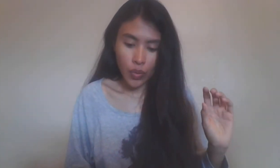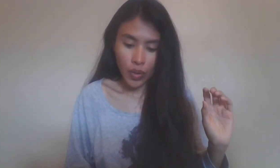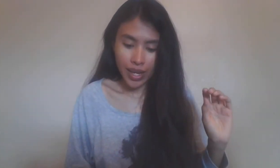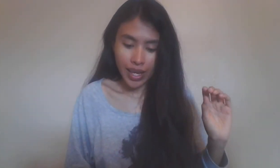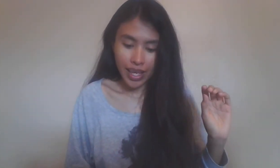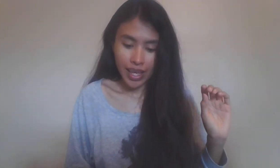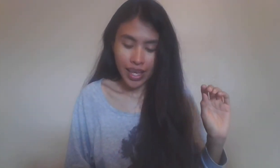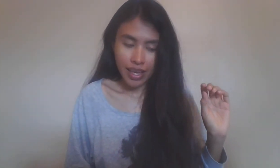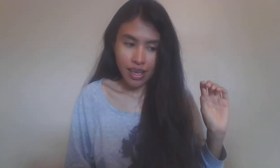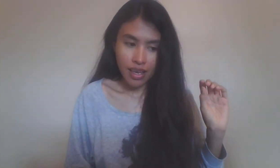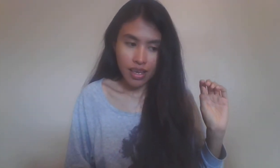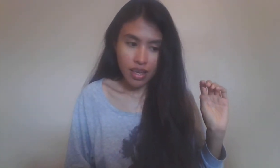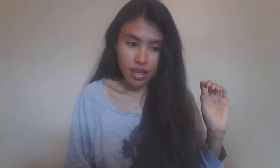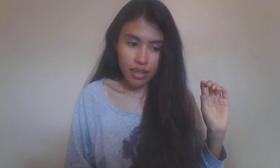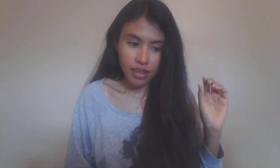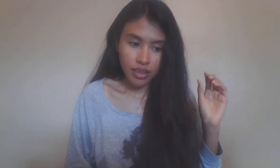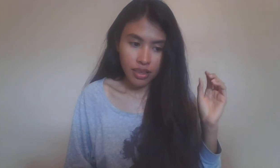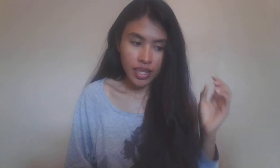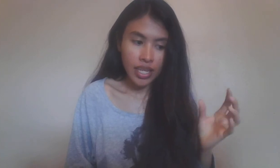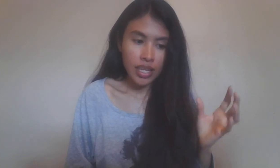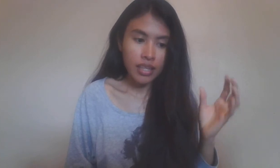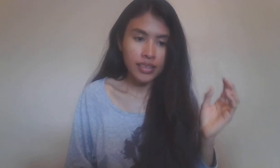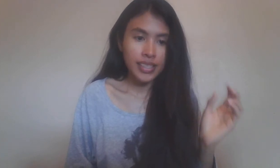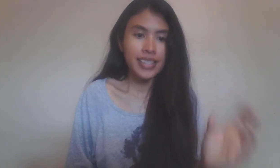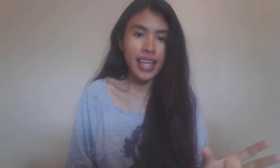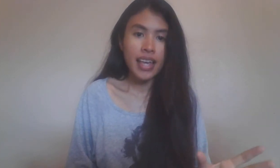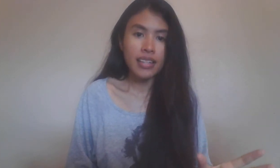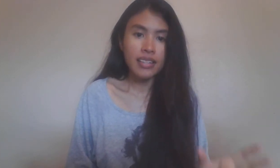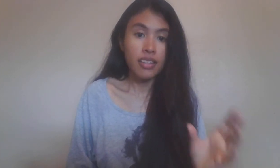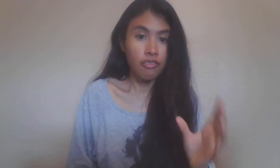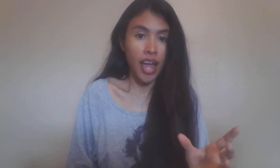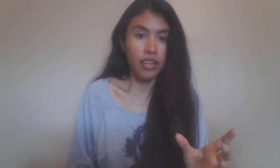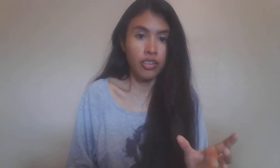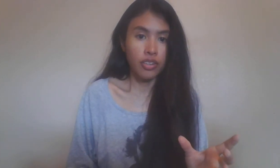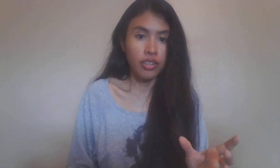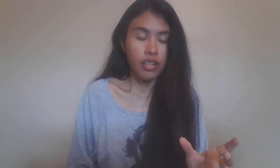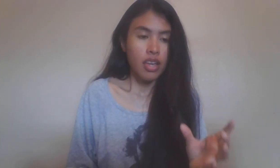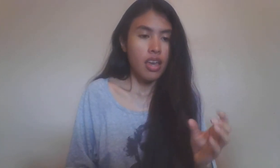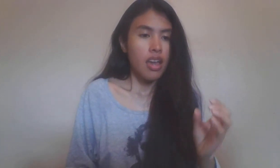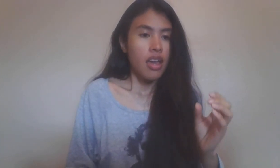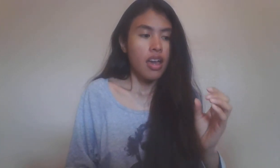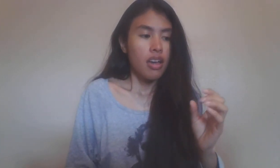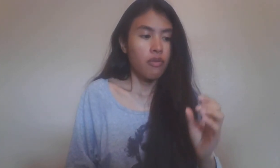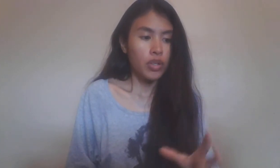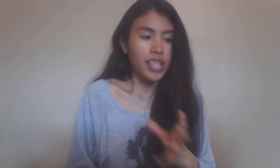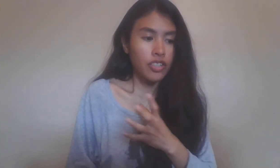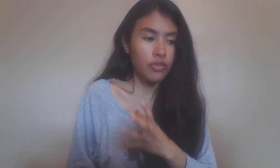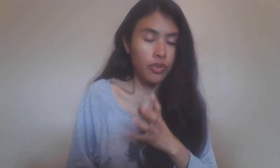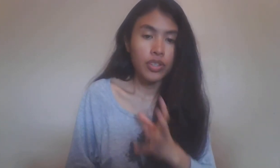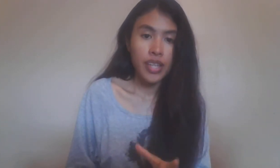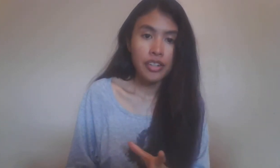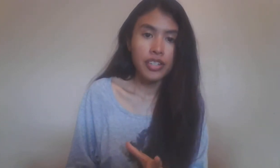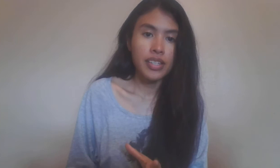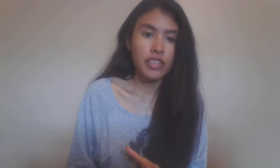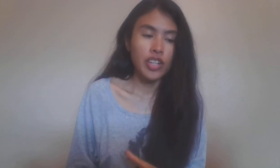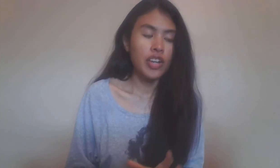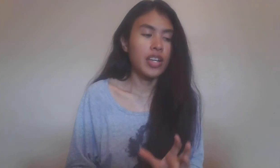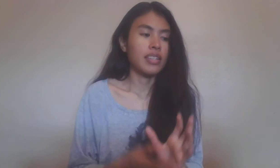the success factor for Saturn and Sagittarius